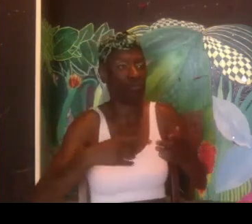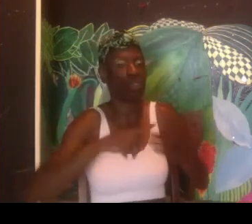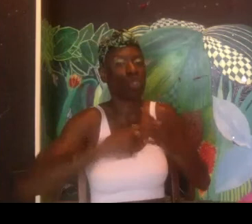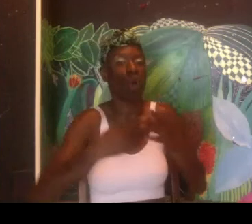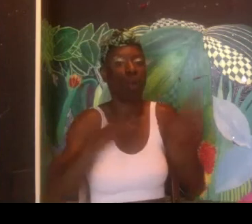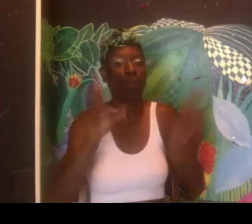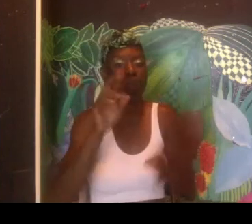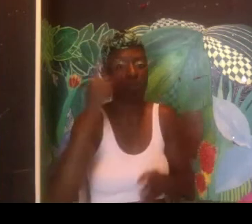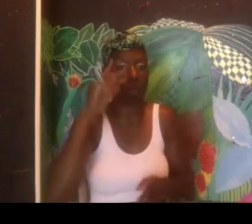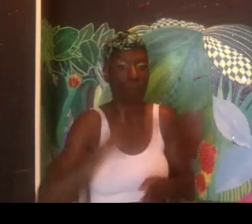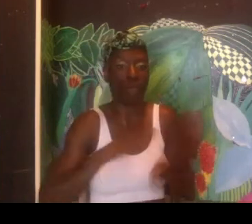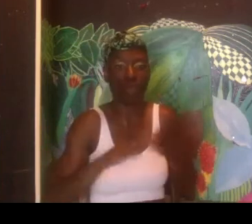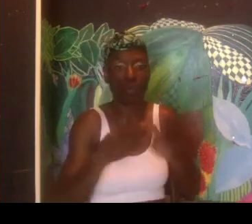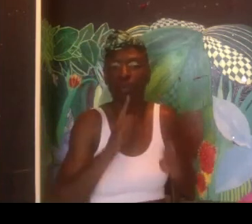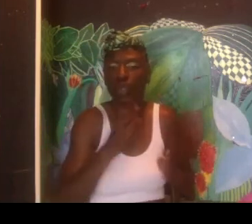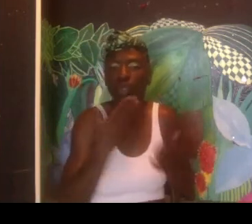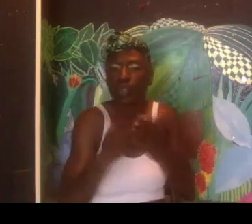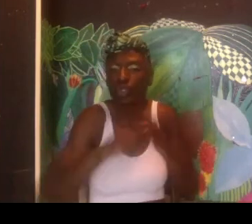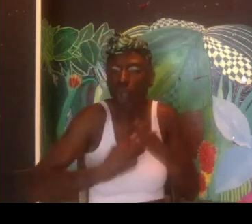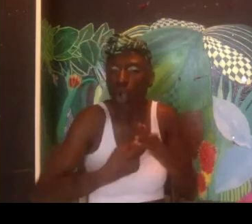anything at all until the Black Drum.